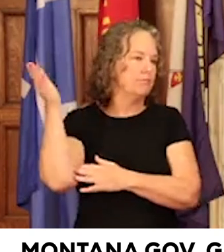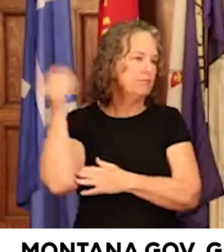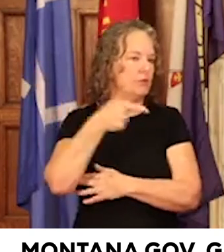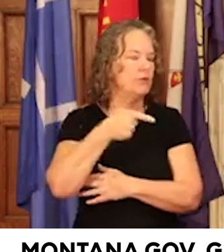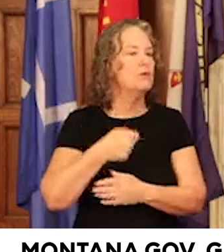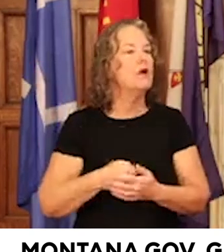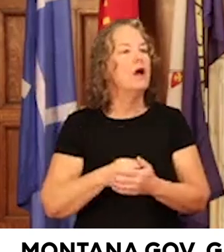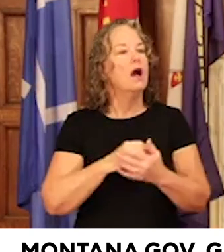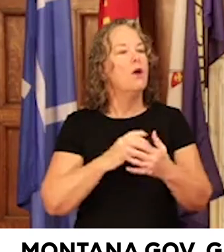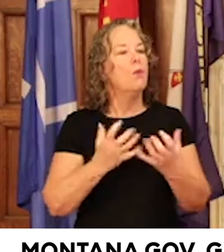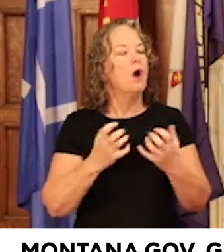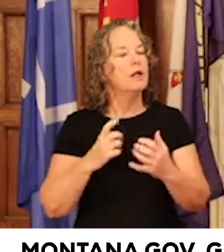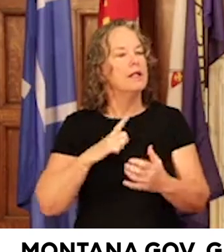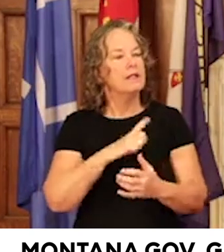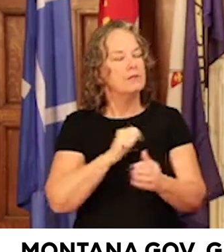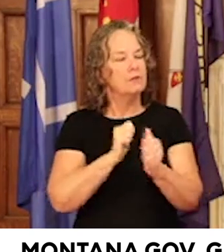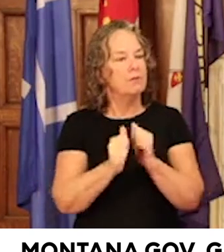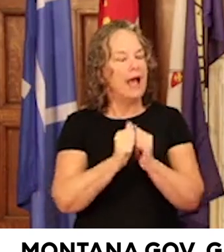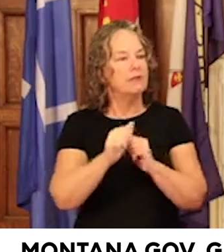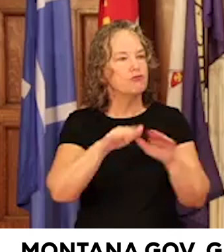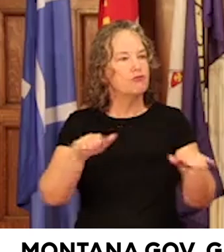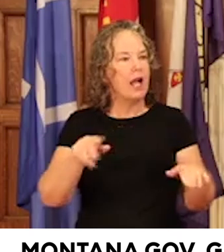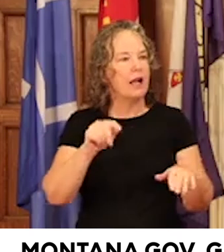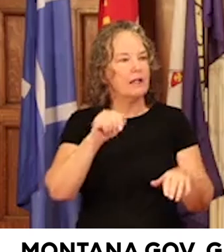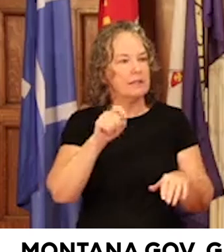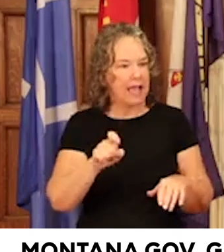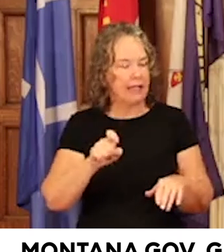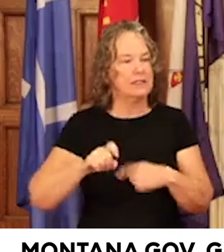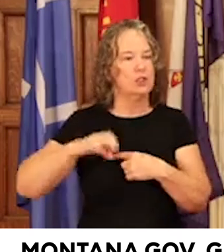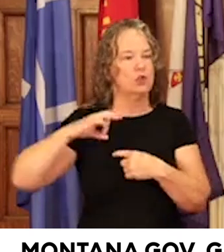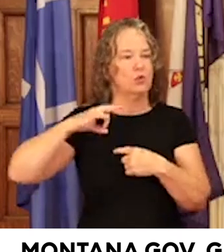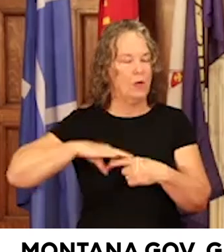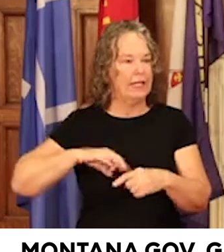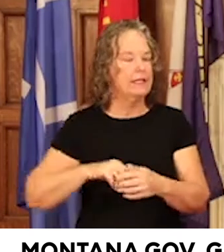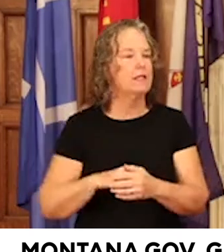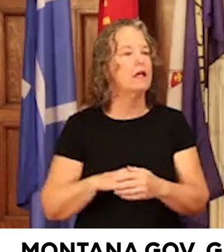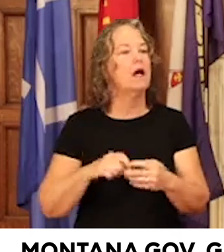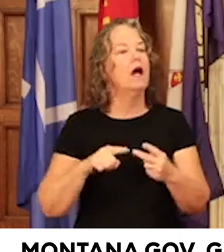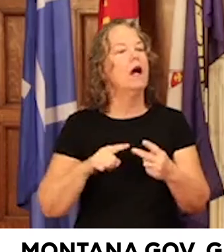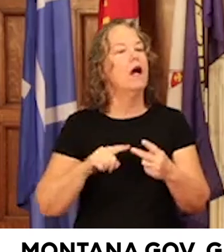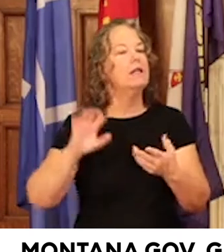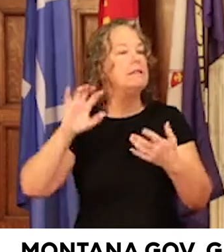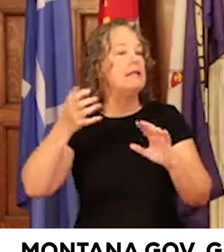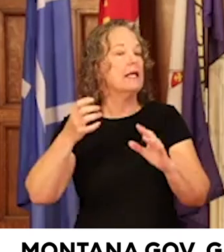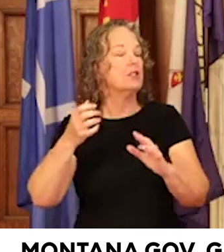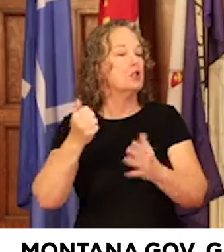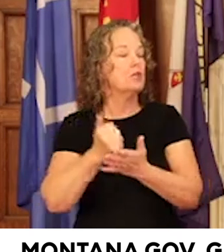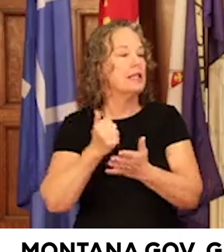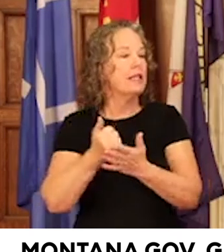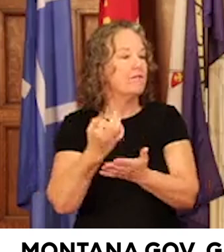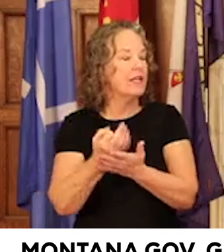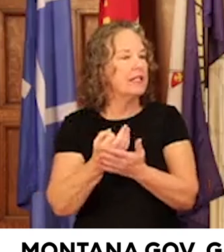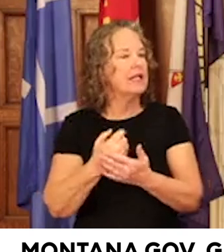wanting the legislation to also pass child care tax credit or excuse me, child tax credit, some disaster relief funding. I'm